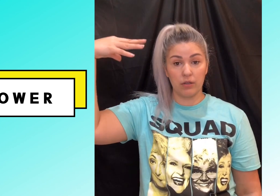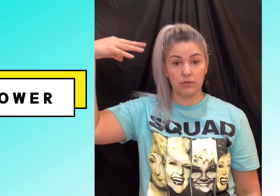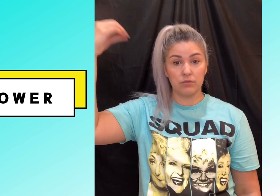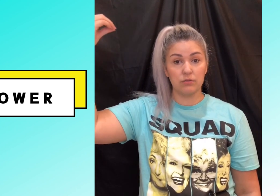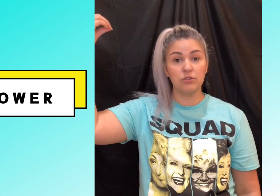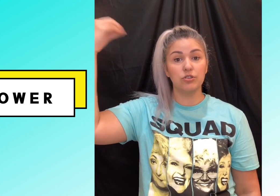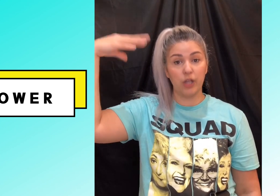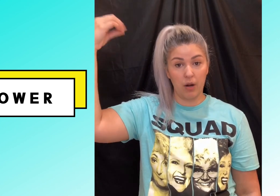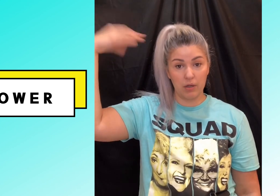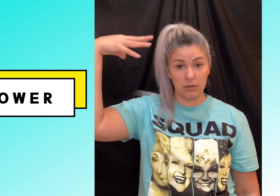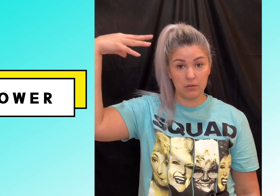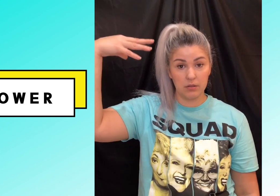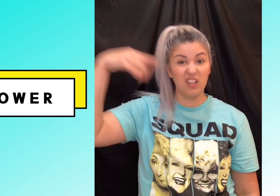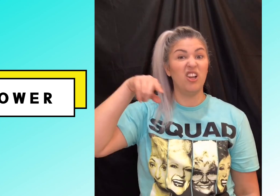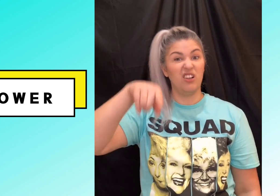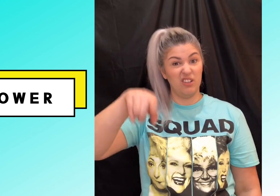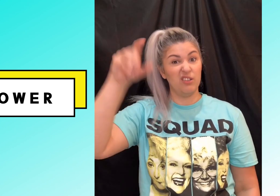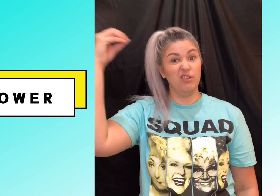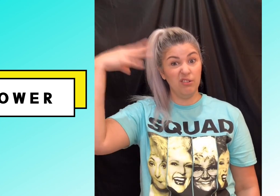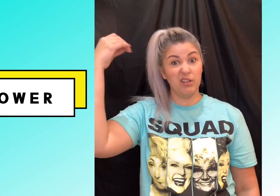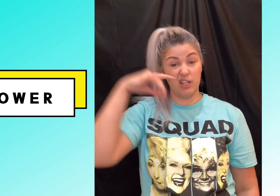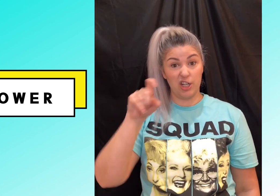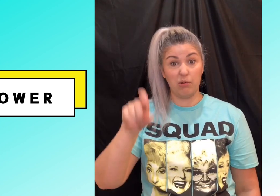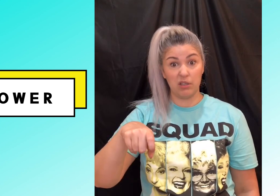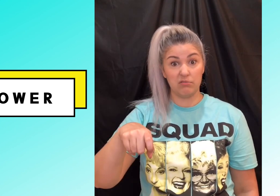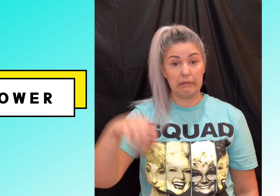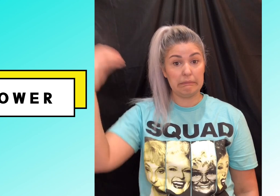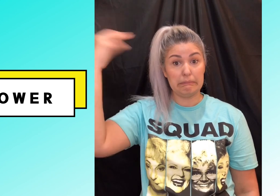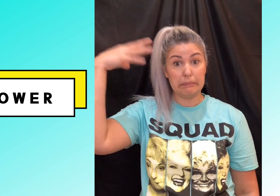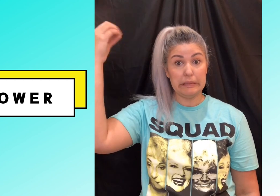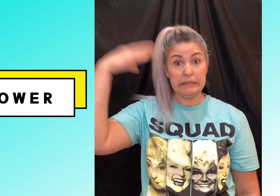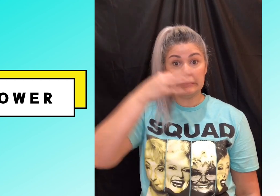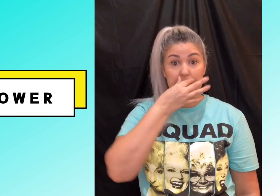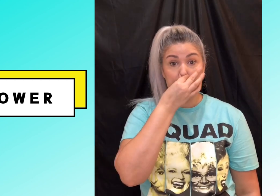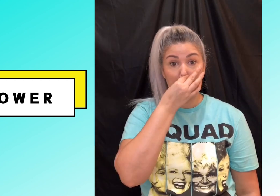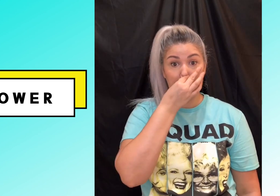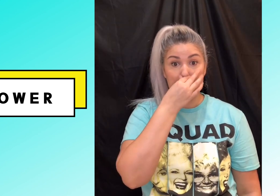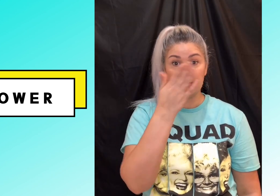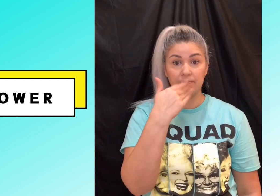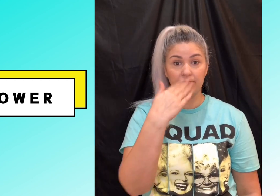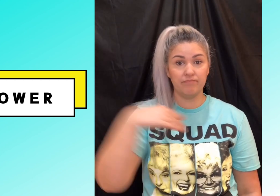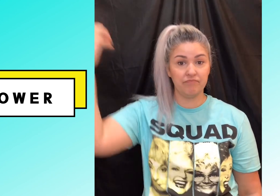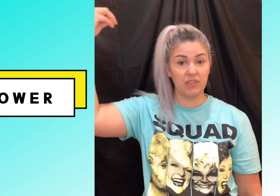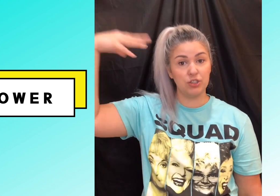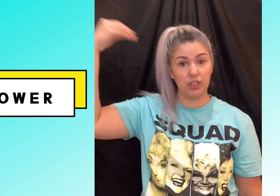shower you need a shower shower